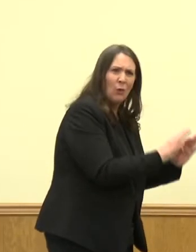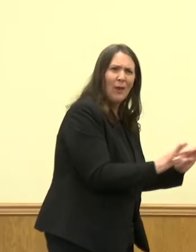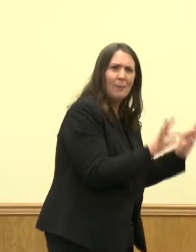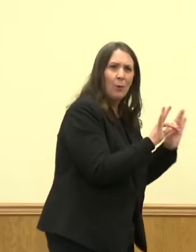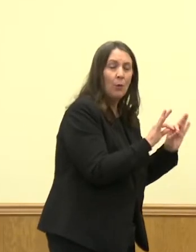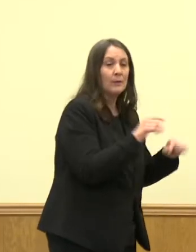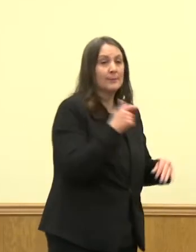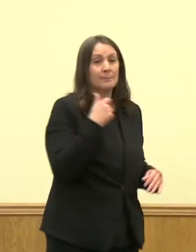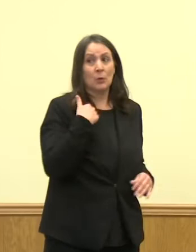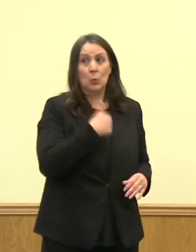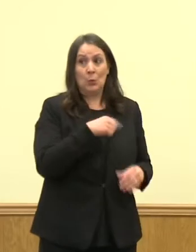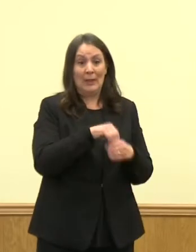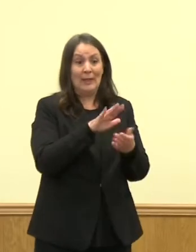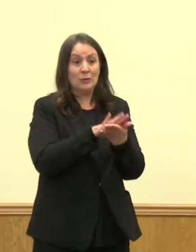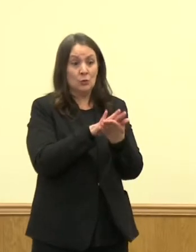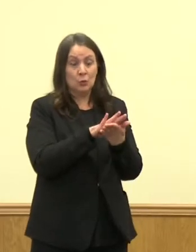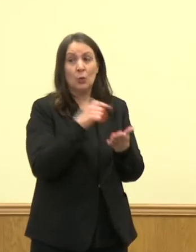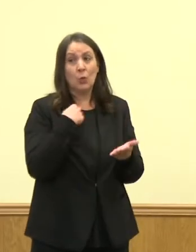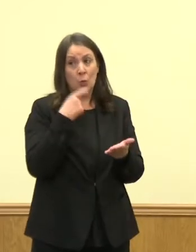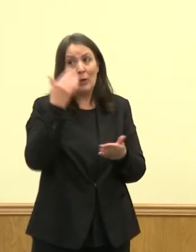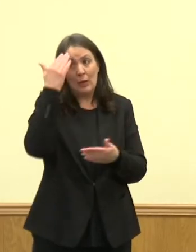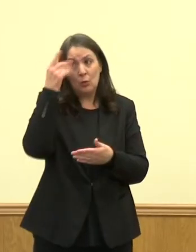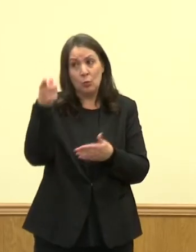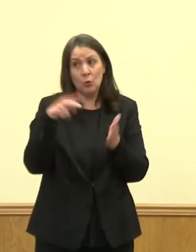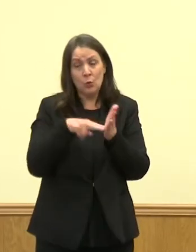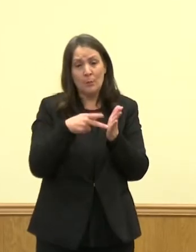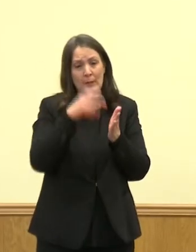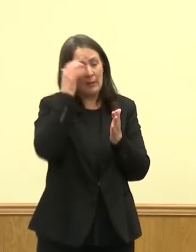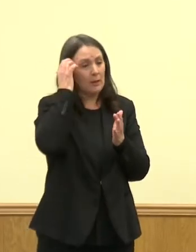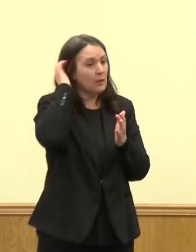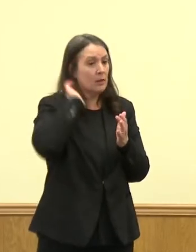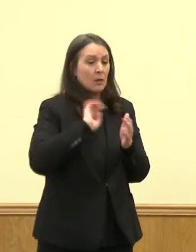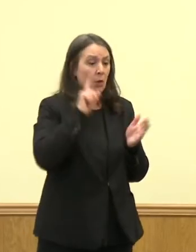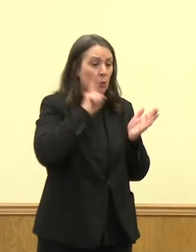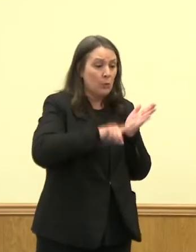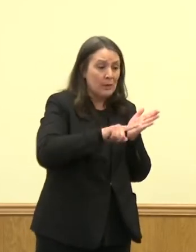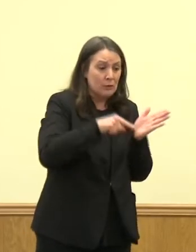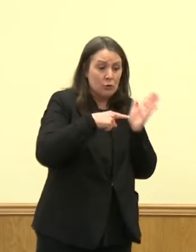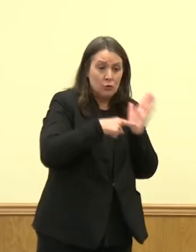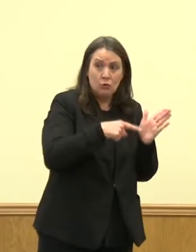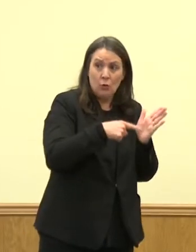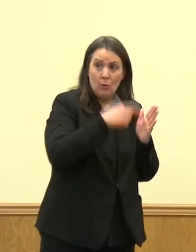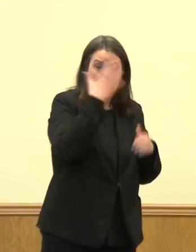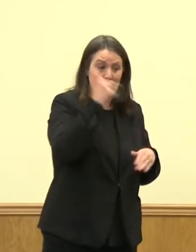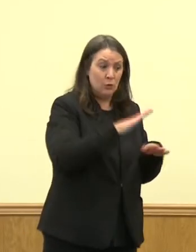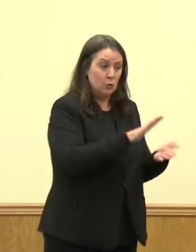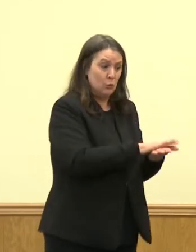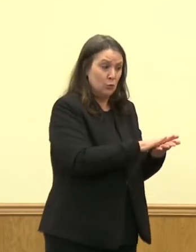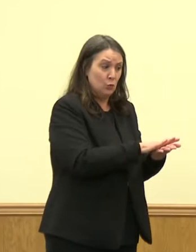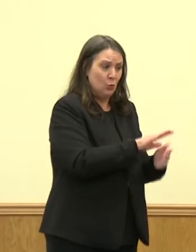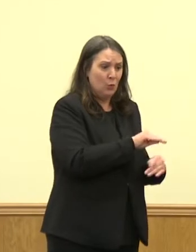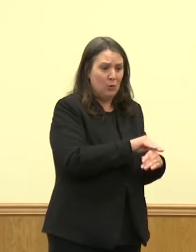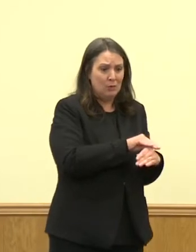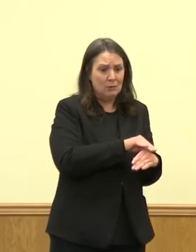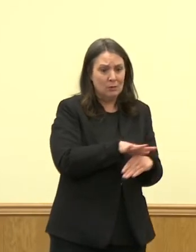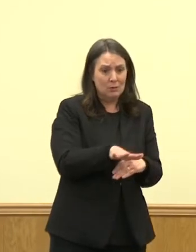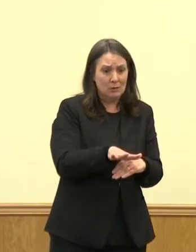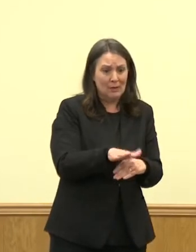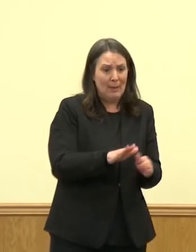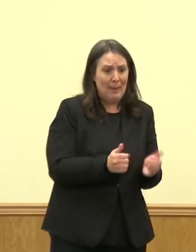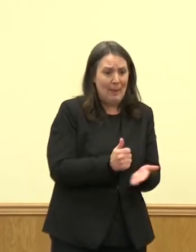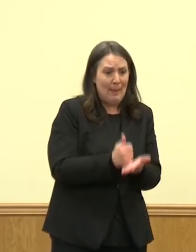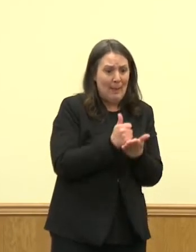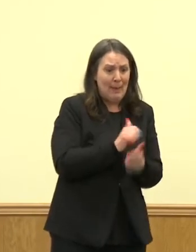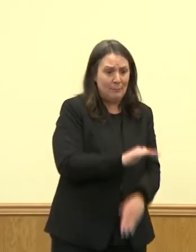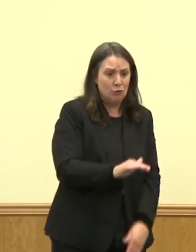things in the school system. It shows up every day. Research is saying that developmentally, because school is so important to the development of a child,